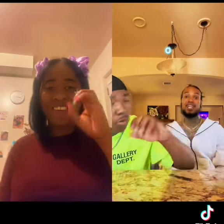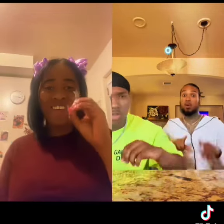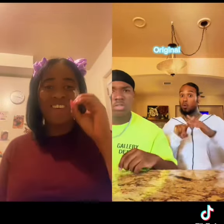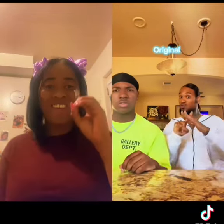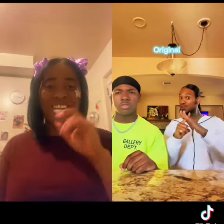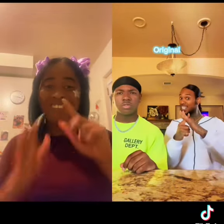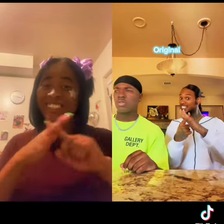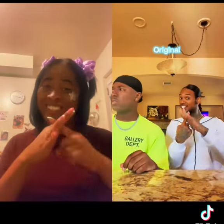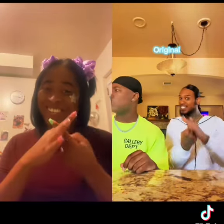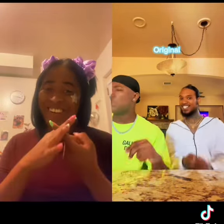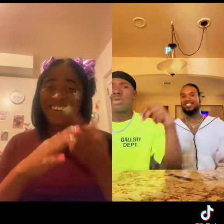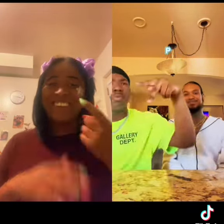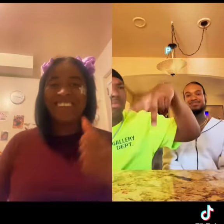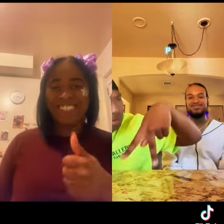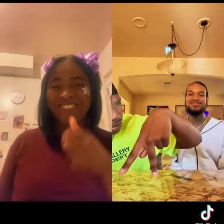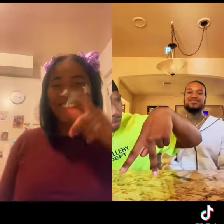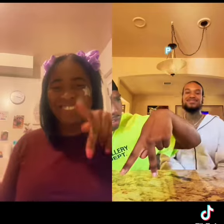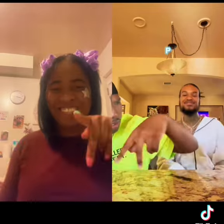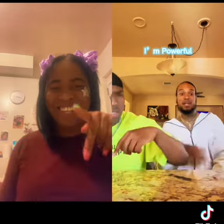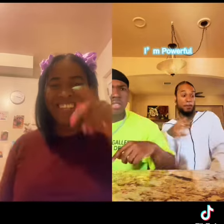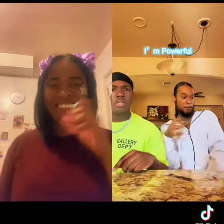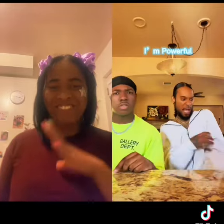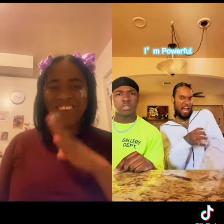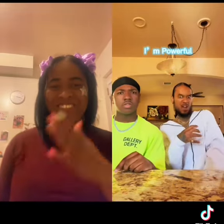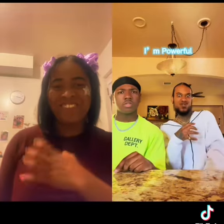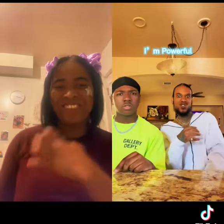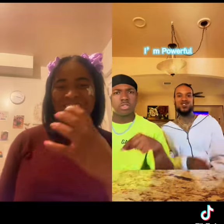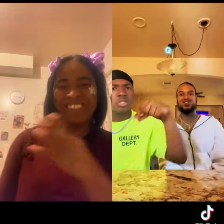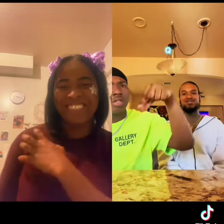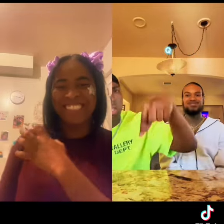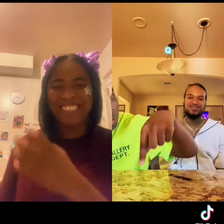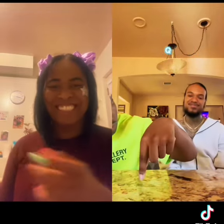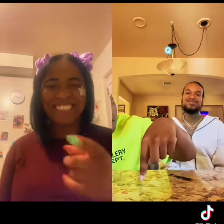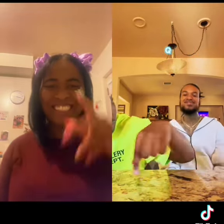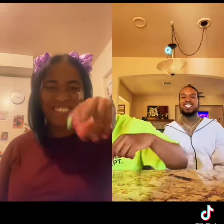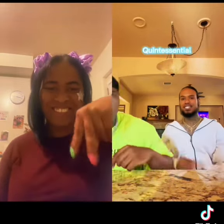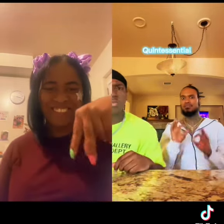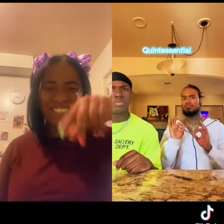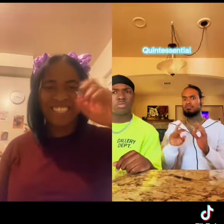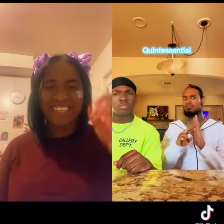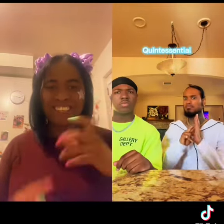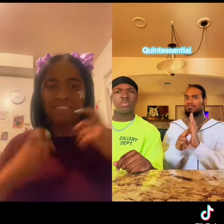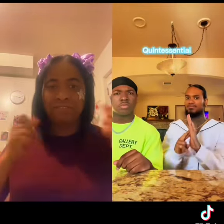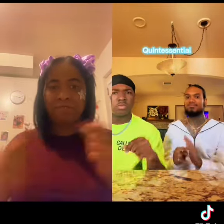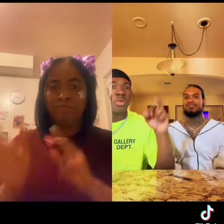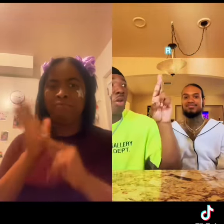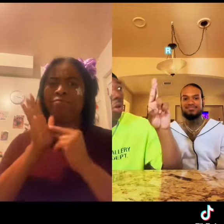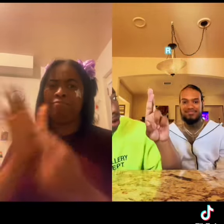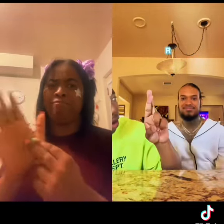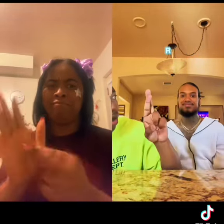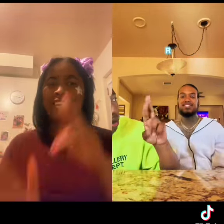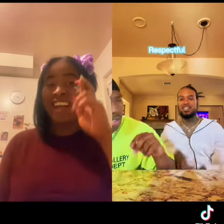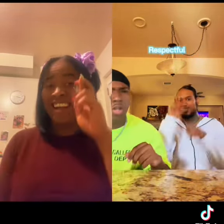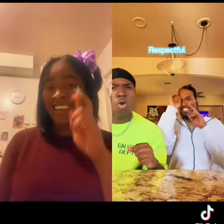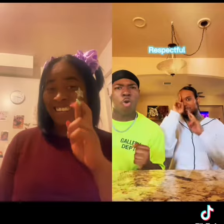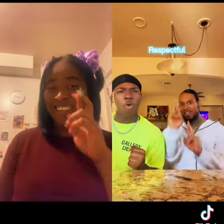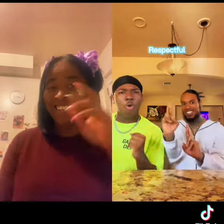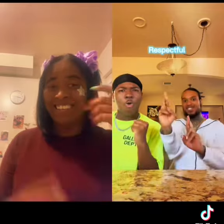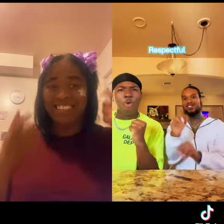Original P. I am powerful Q. Quintessential R. Respectful